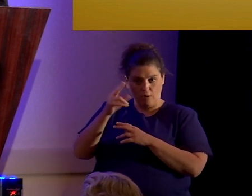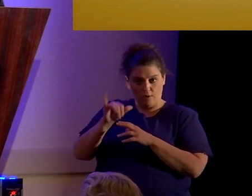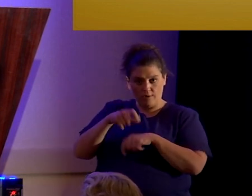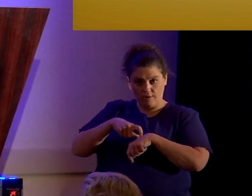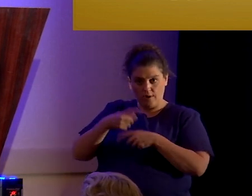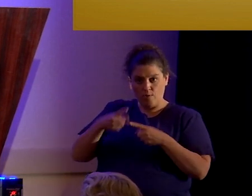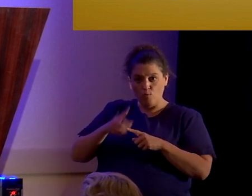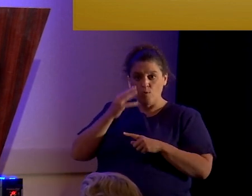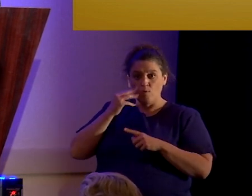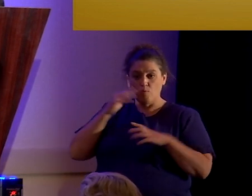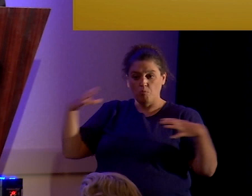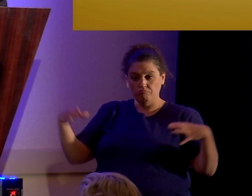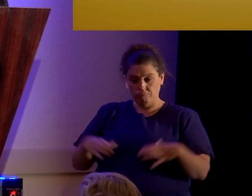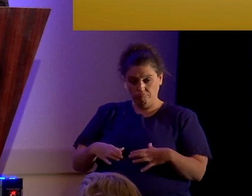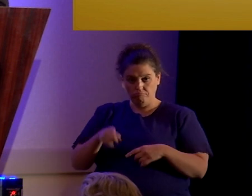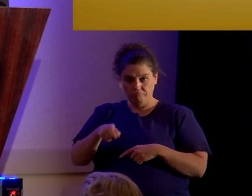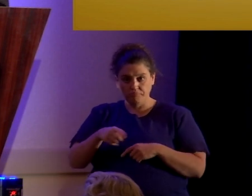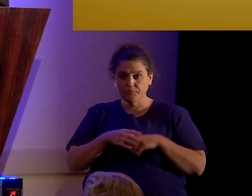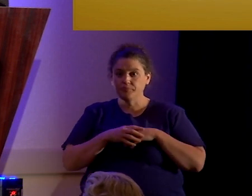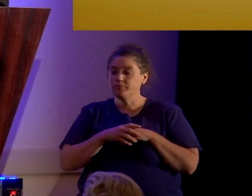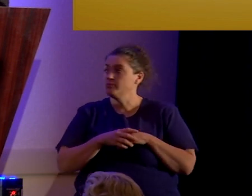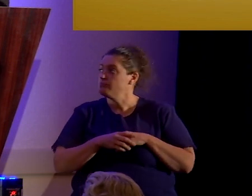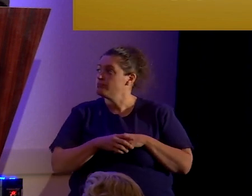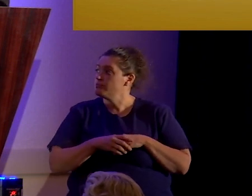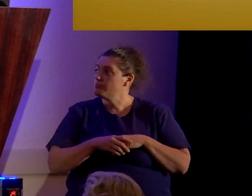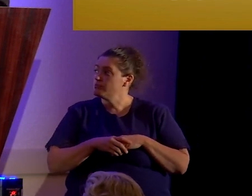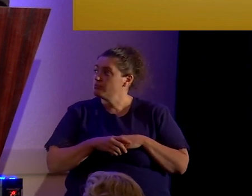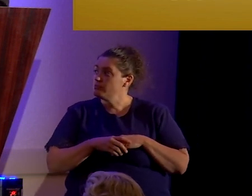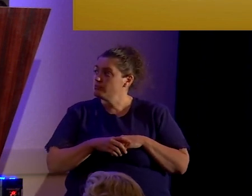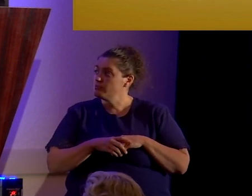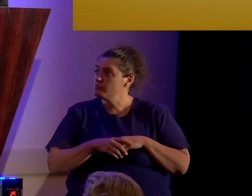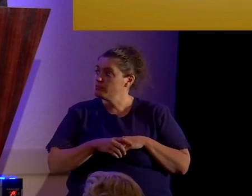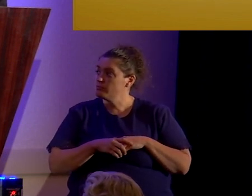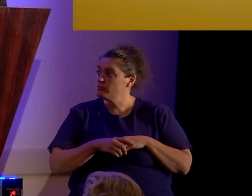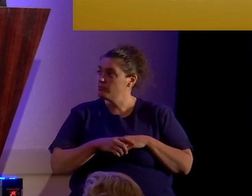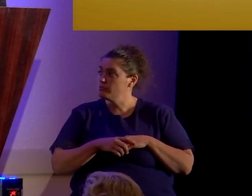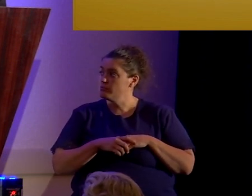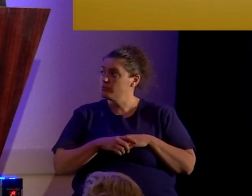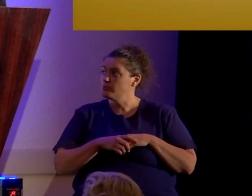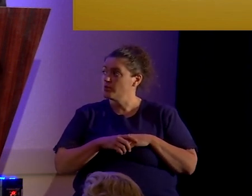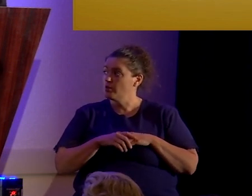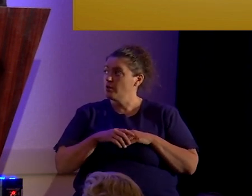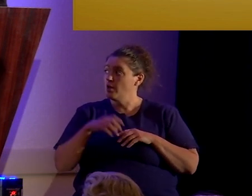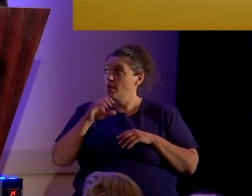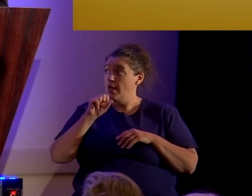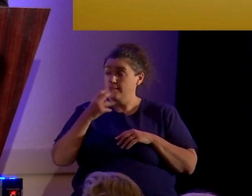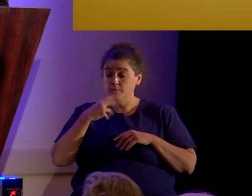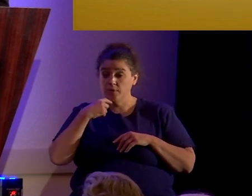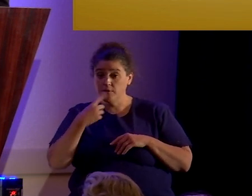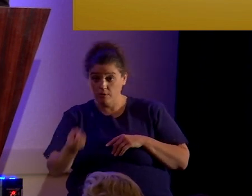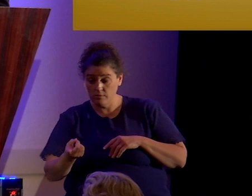near, um, near Cleveland. And Smith tells Quincy, uh, these are